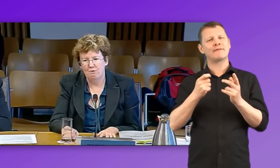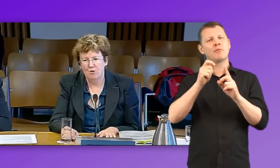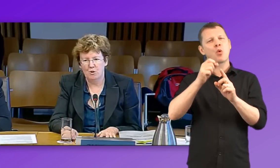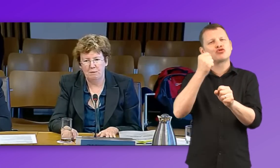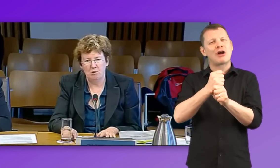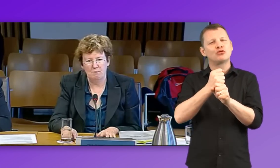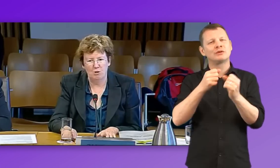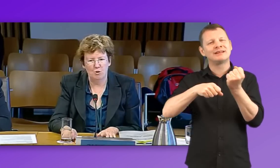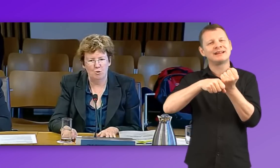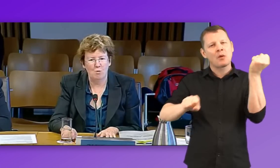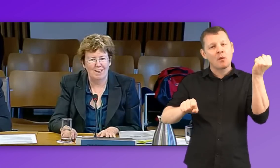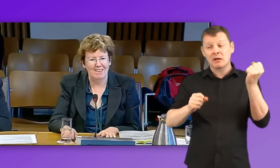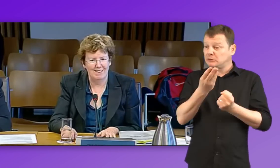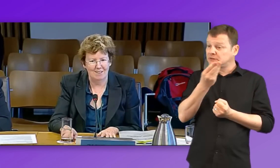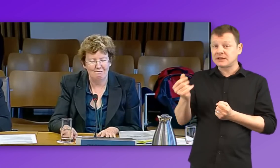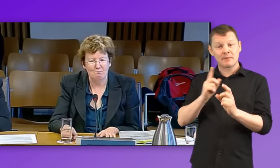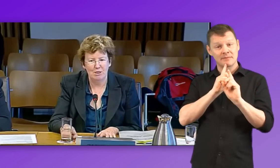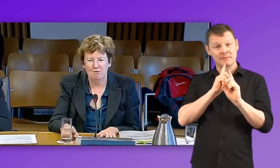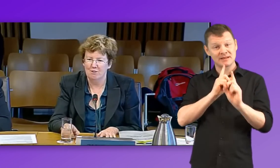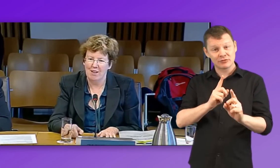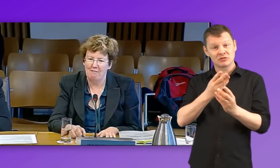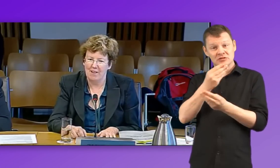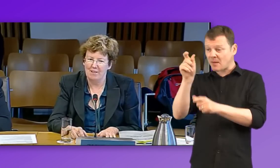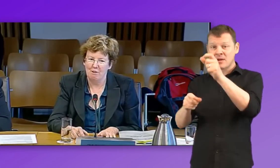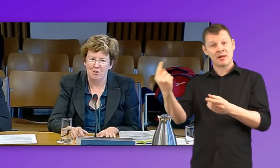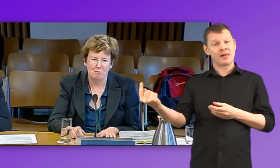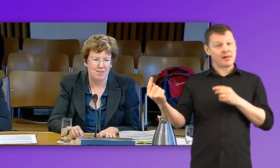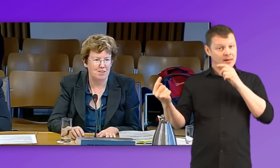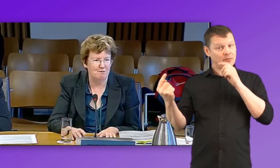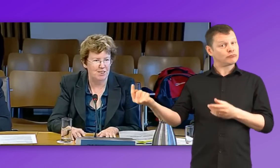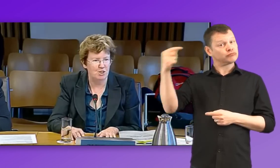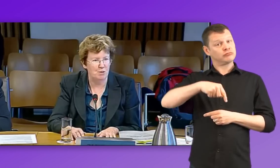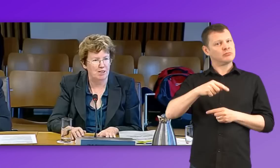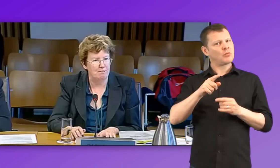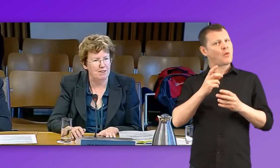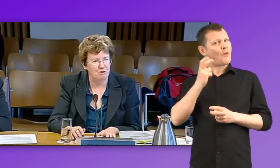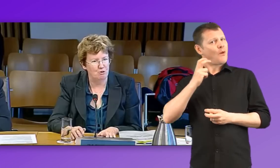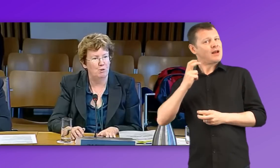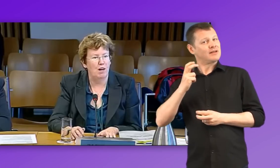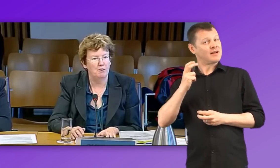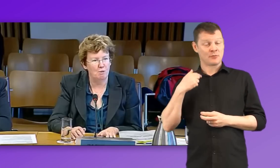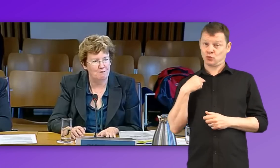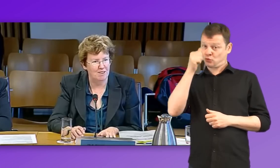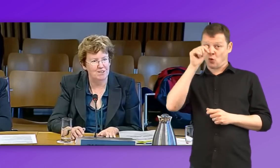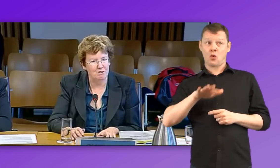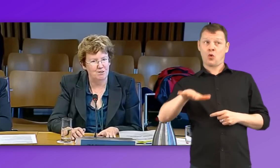some people coming on the course quite late in life, and we know that out there there are 30% of teachers working with deaf children who are unqualified, so